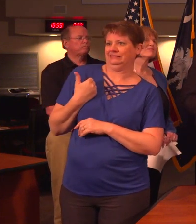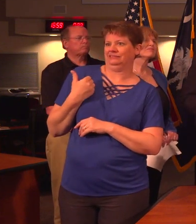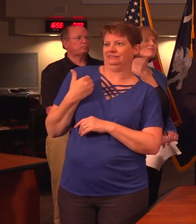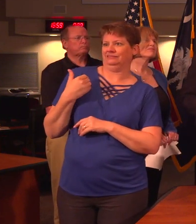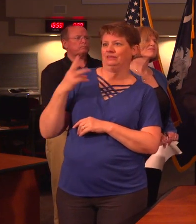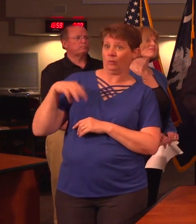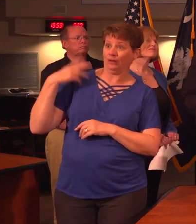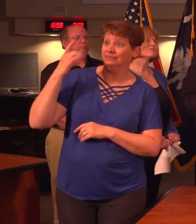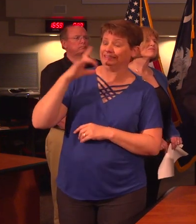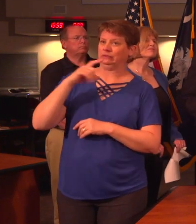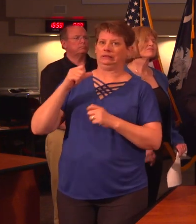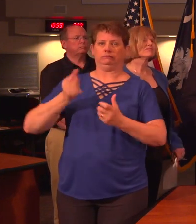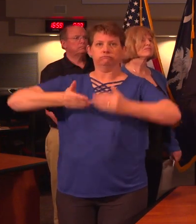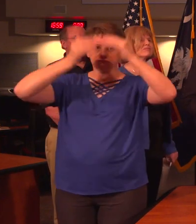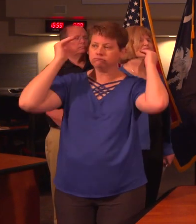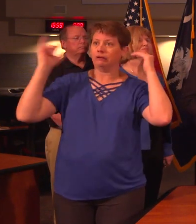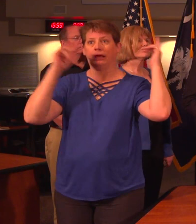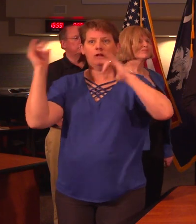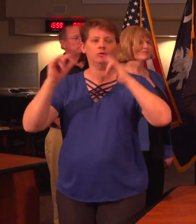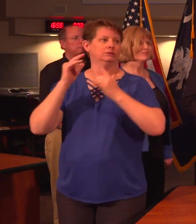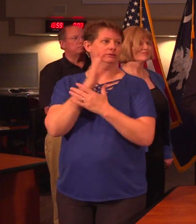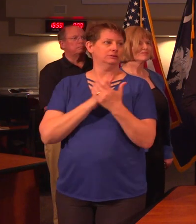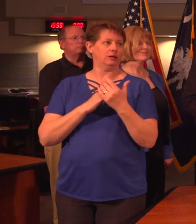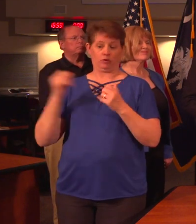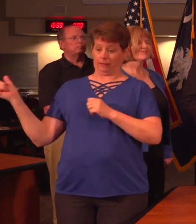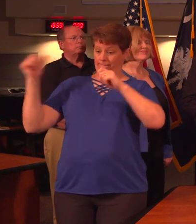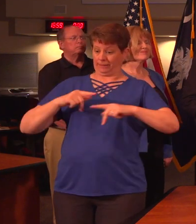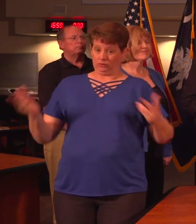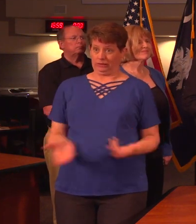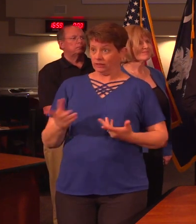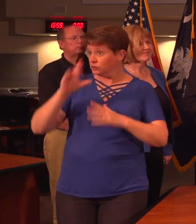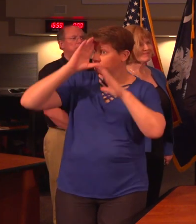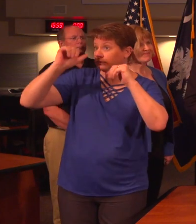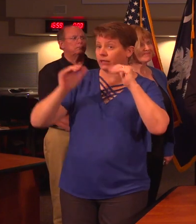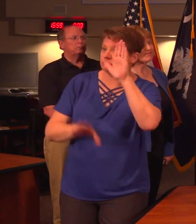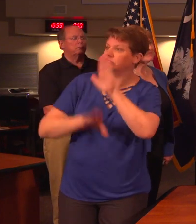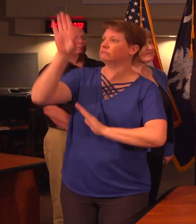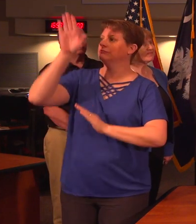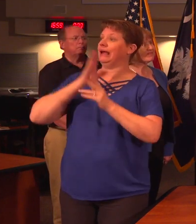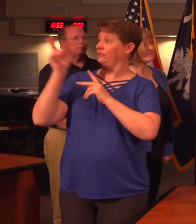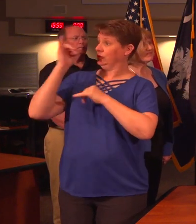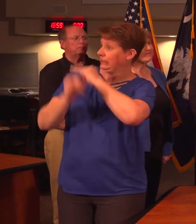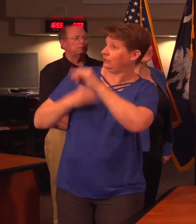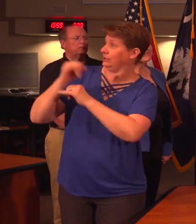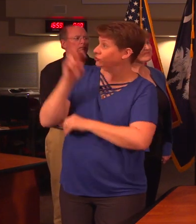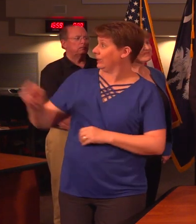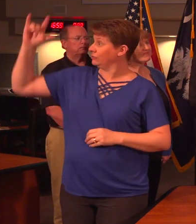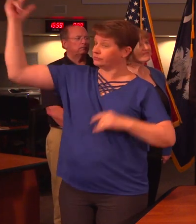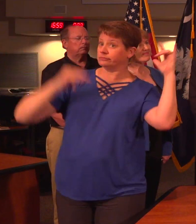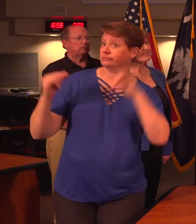they overwhelmed so many of our major airports. Presumably some of them are coming back to our state. Are you all expecting numbers to go up after those people internationally traveling?